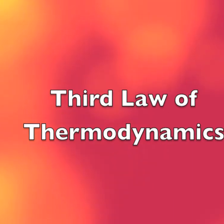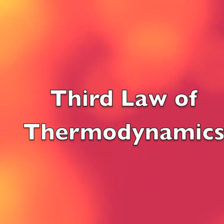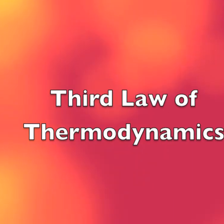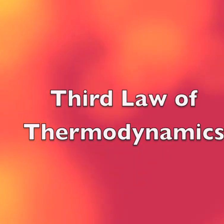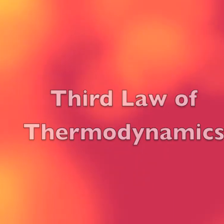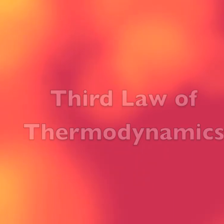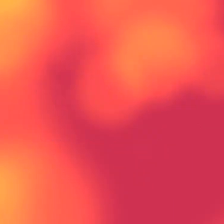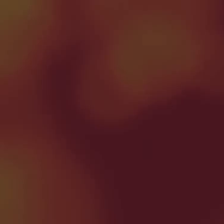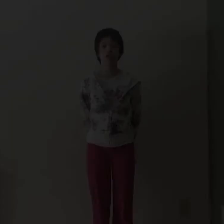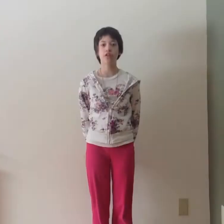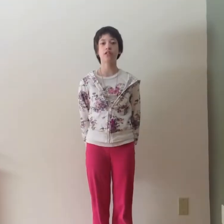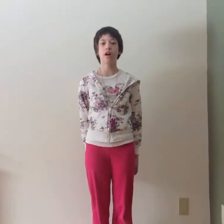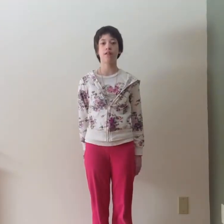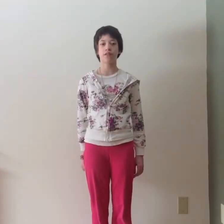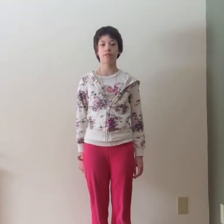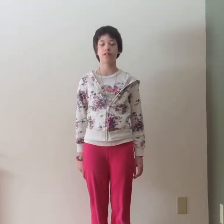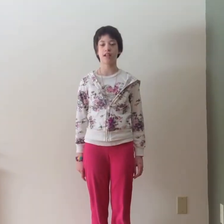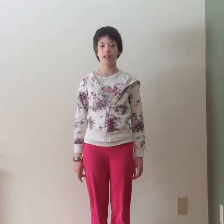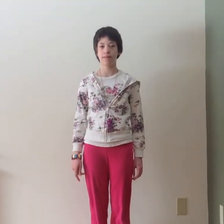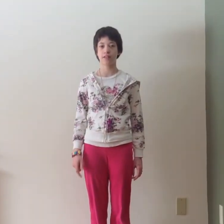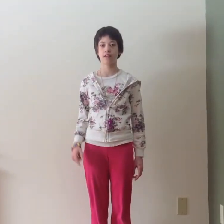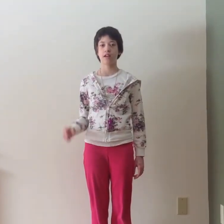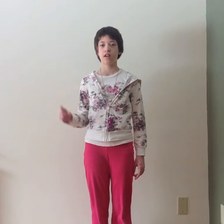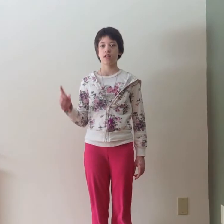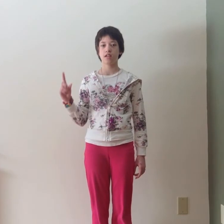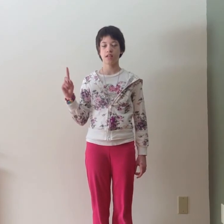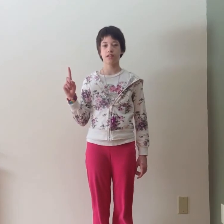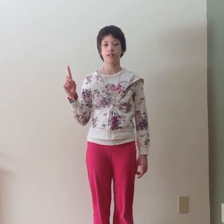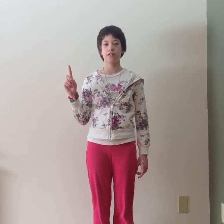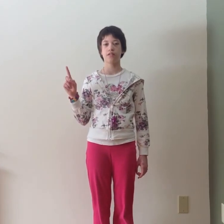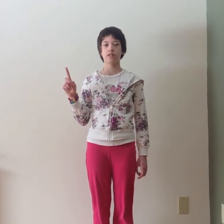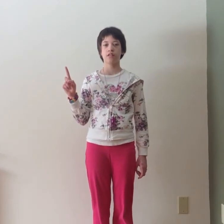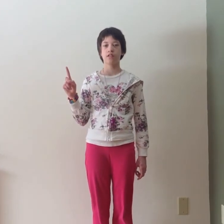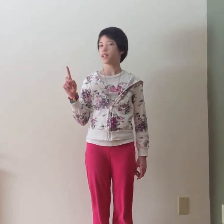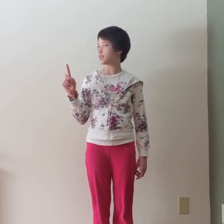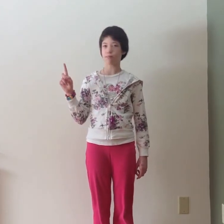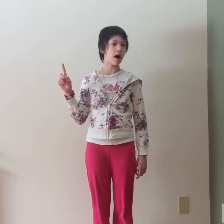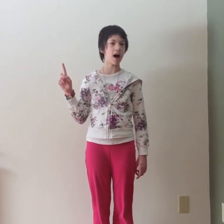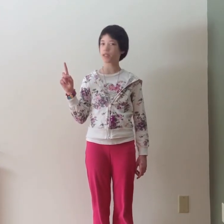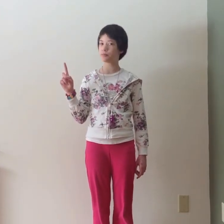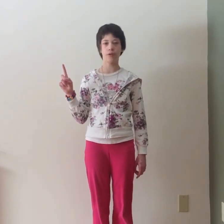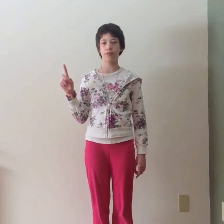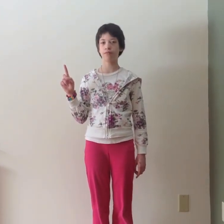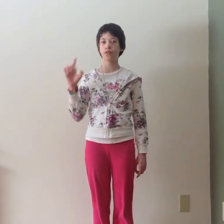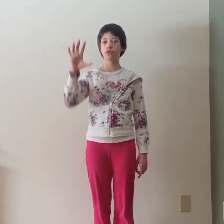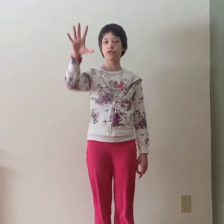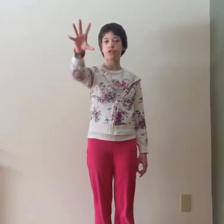The third law of thermodynamics is it is impossible to